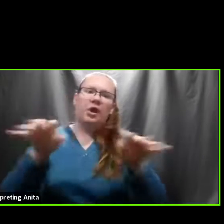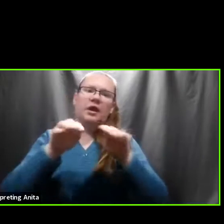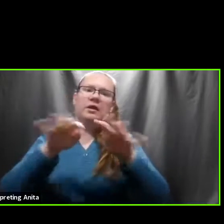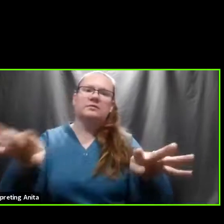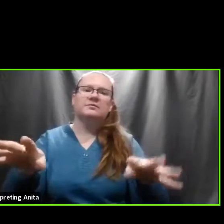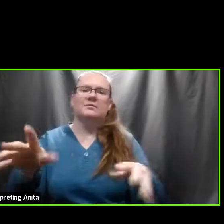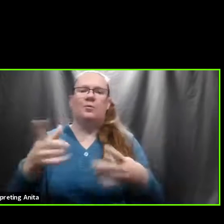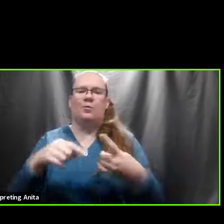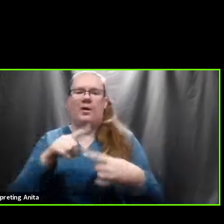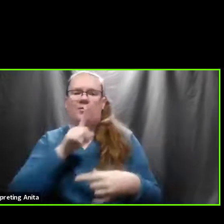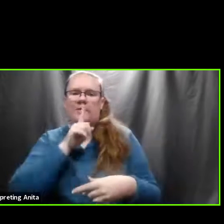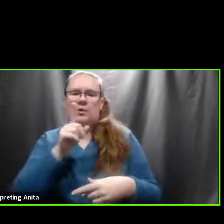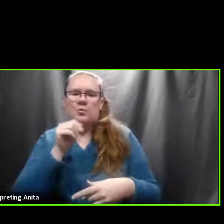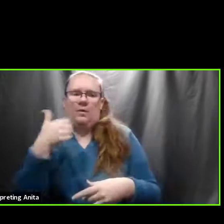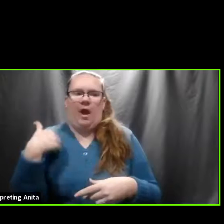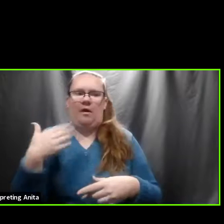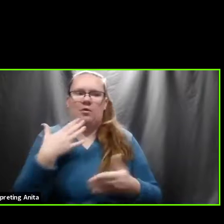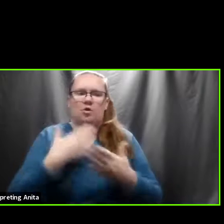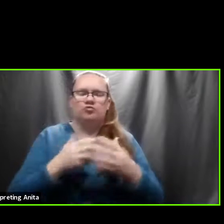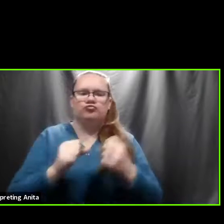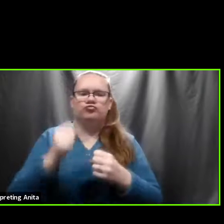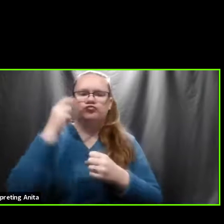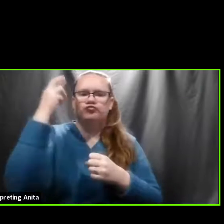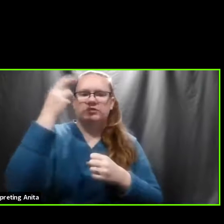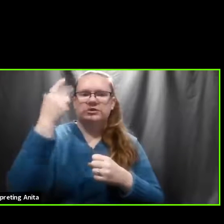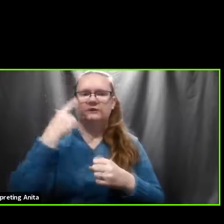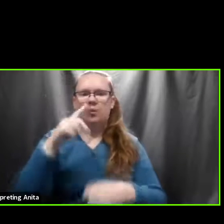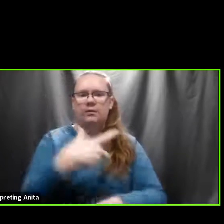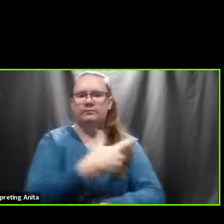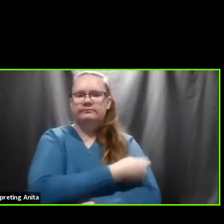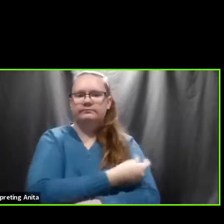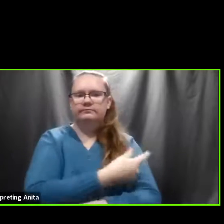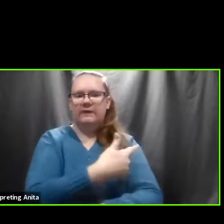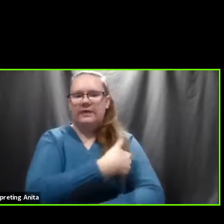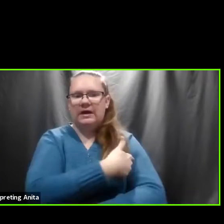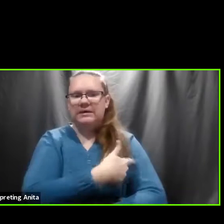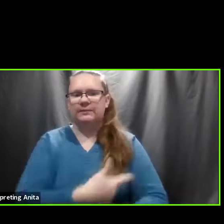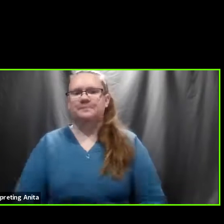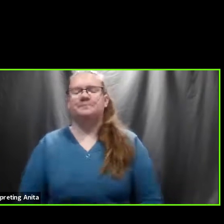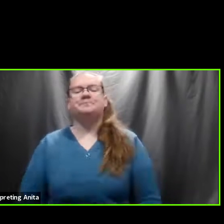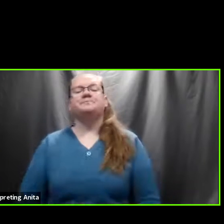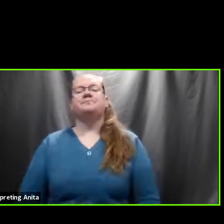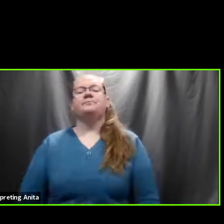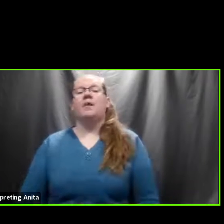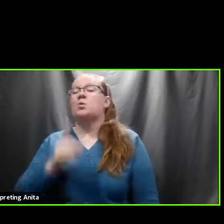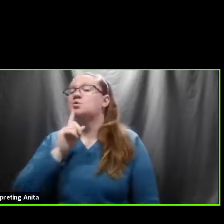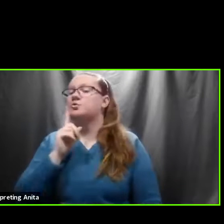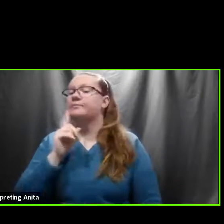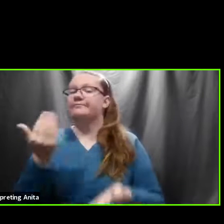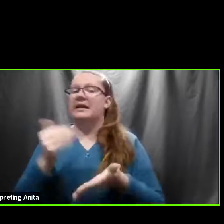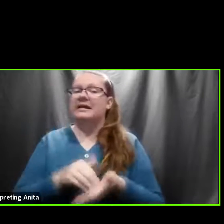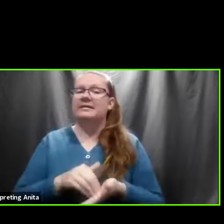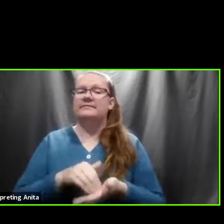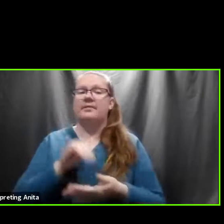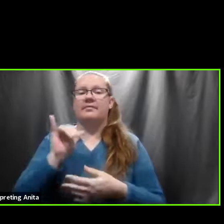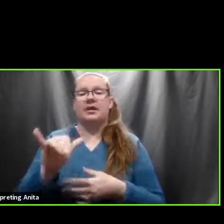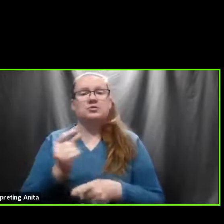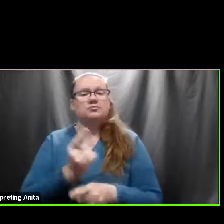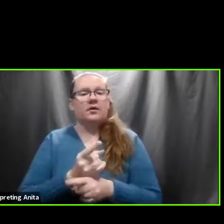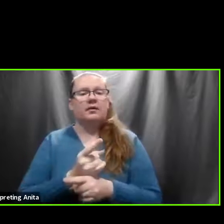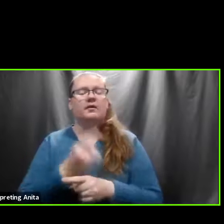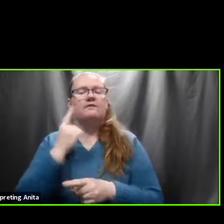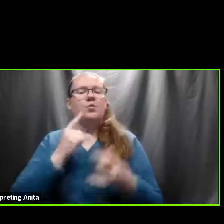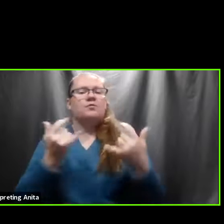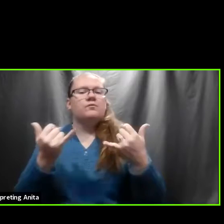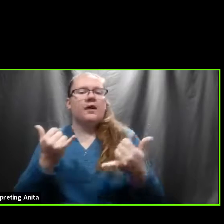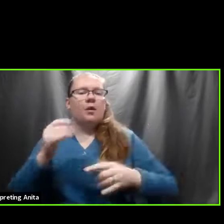personal medical reason to maybe get vaccinated? Sure. Again, you're 100% right. Right now, for the variants